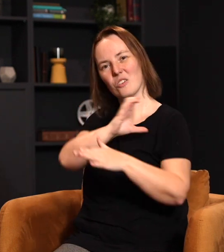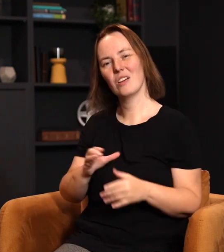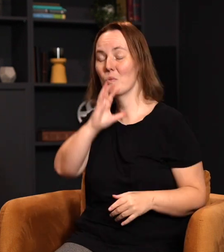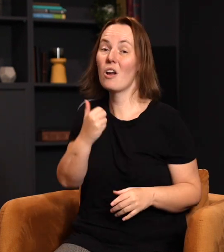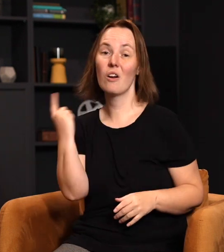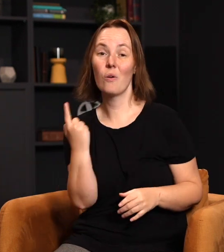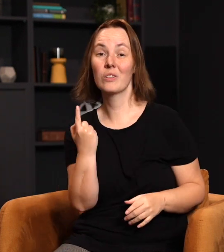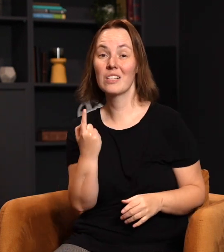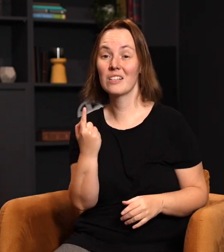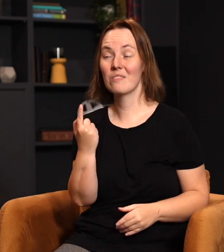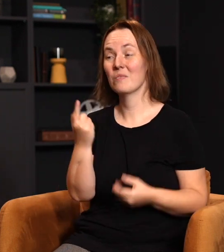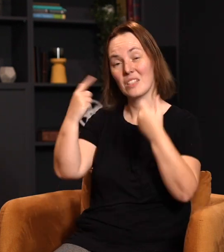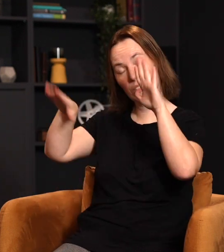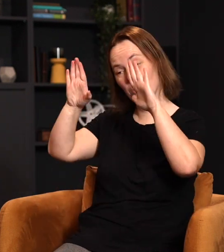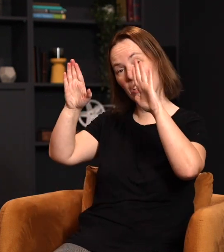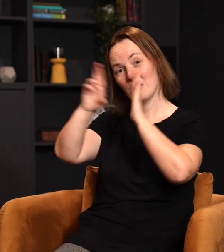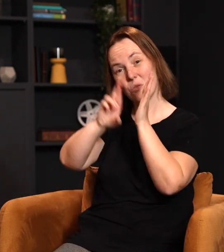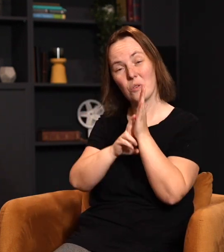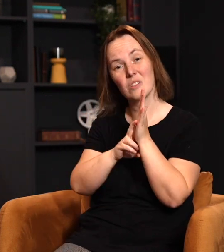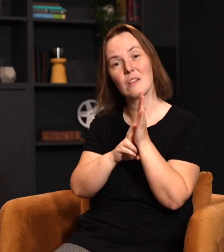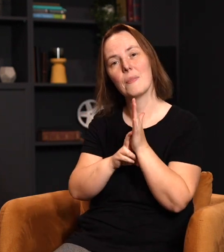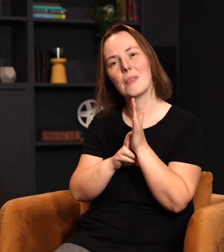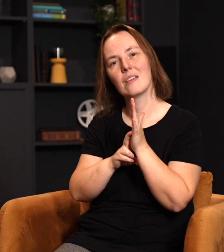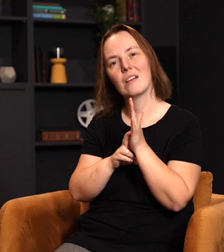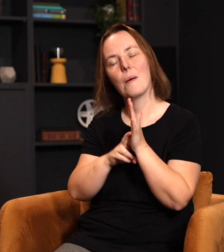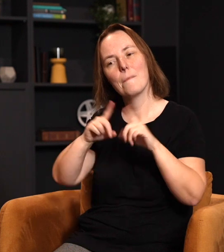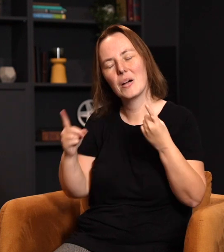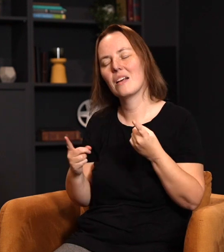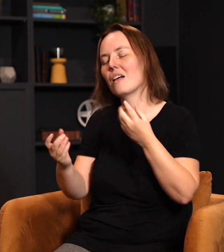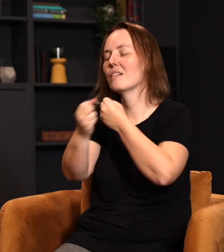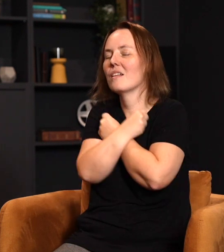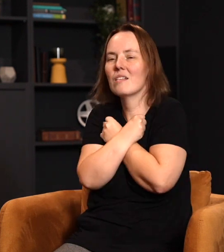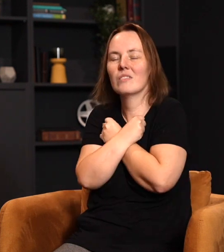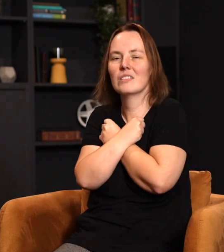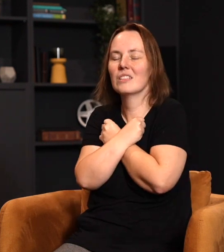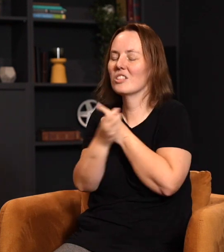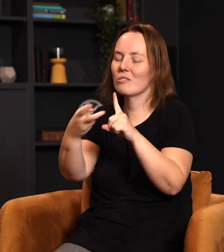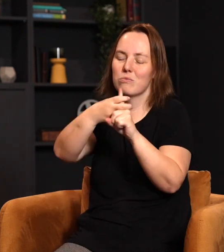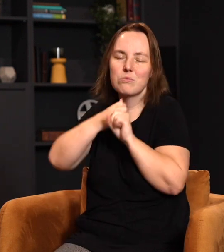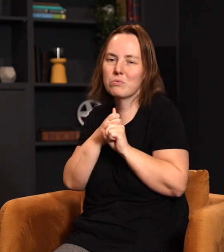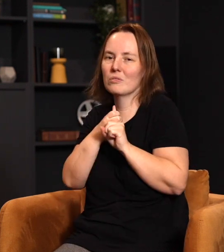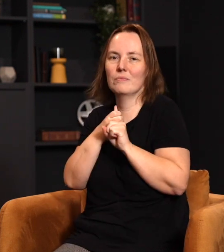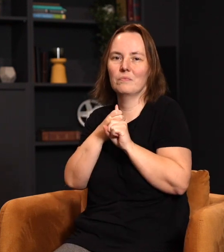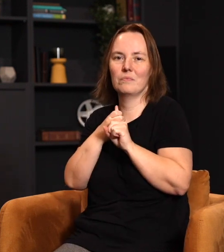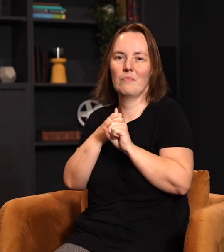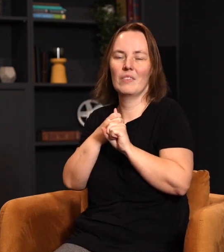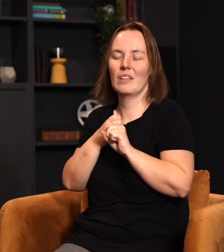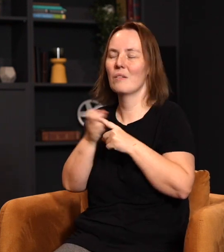Christ, we're not just submitting to rules. In fact, we don't submit to rules. We submit to a love that won't let us go, and we gladly submit